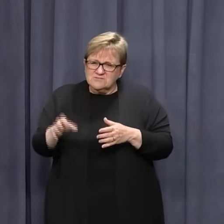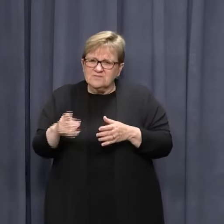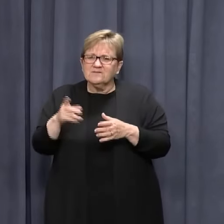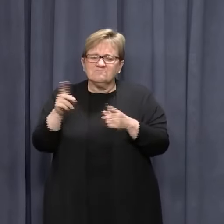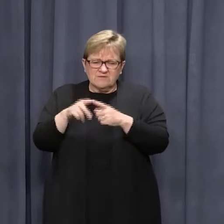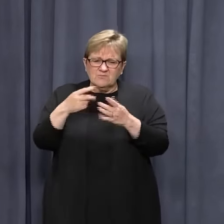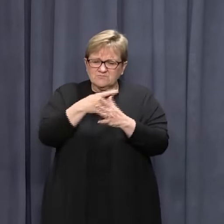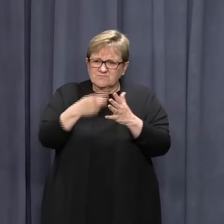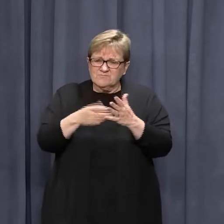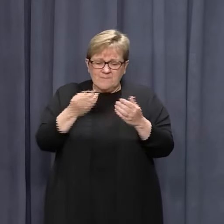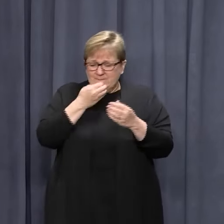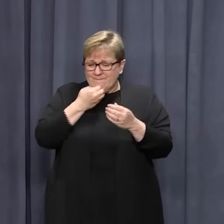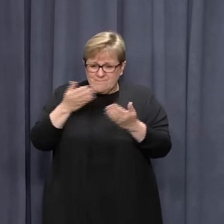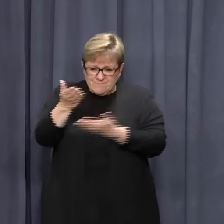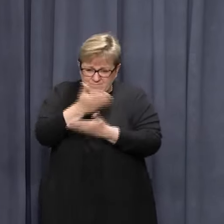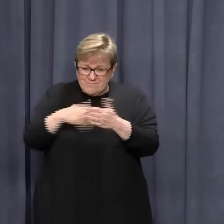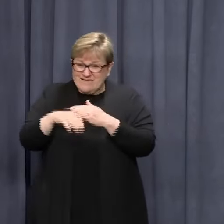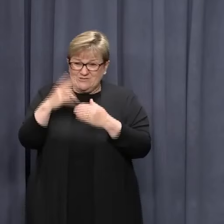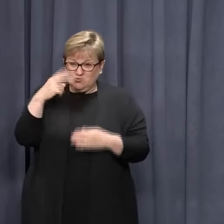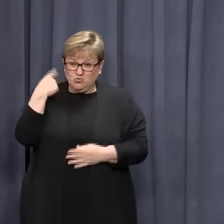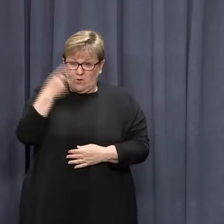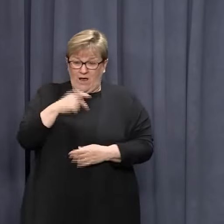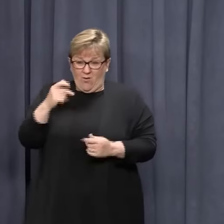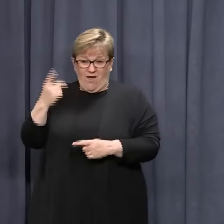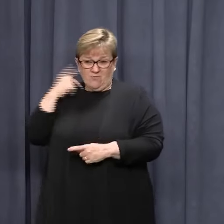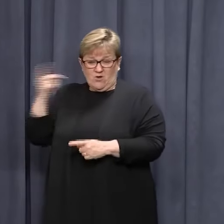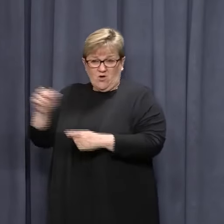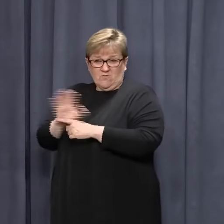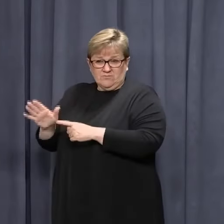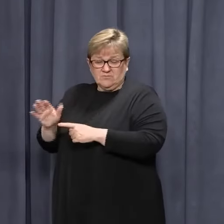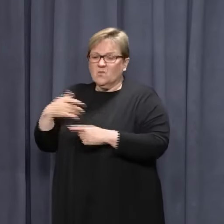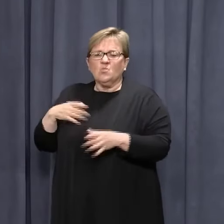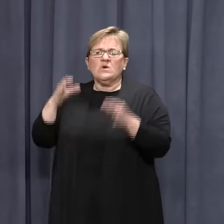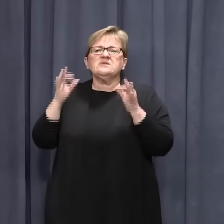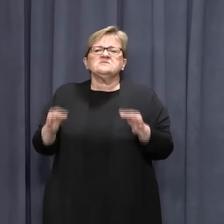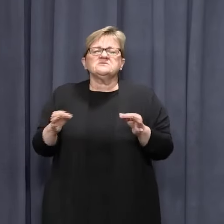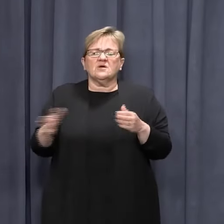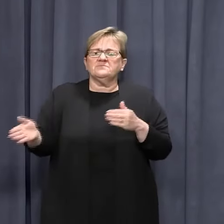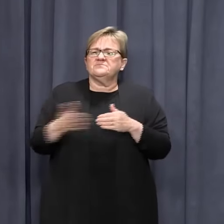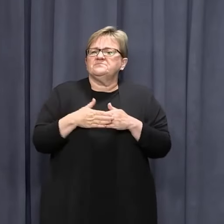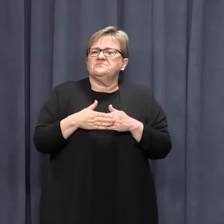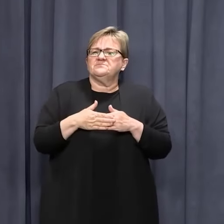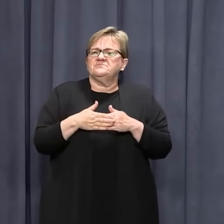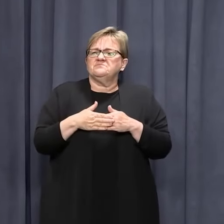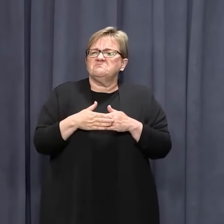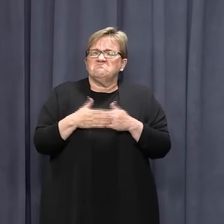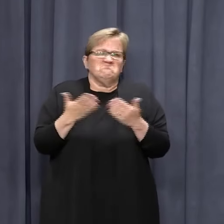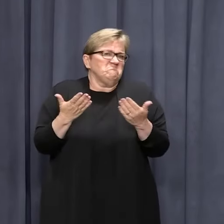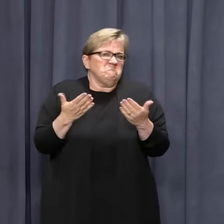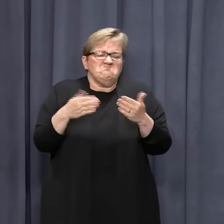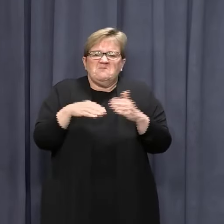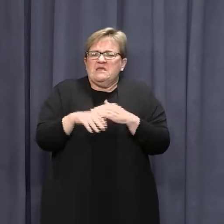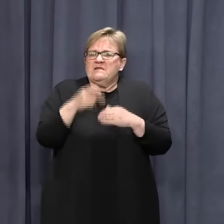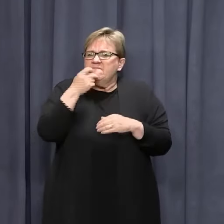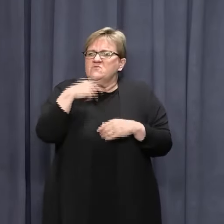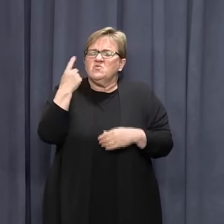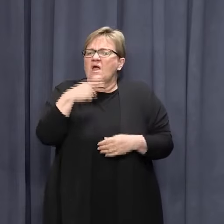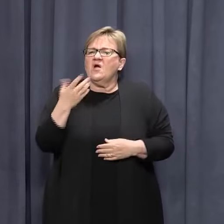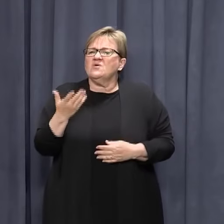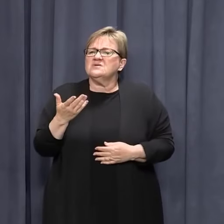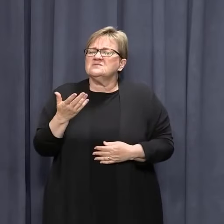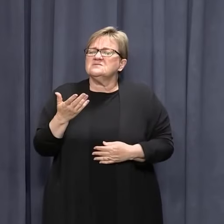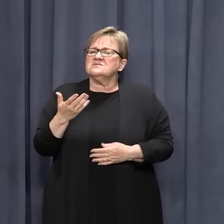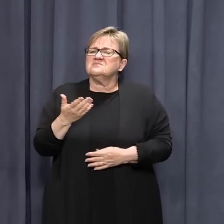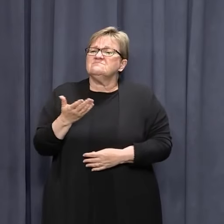and the like. We had a meeting within a couple of hours, and we made a decision to reinstate the hard border within a few hours.